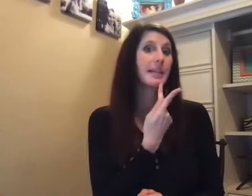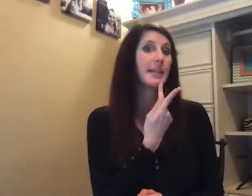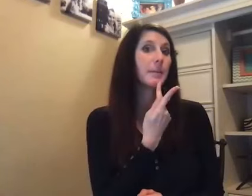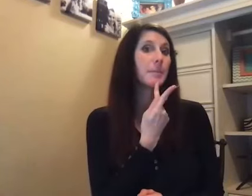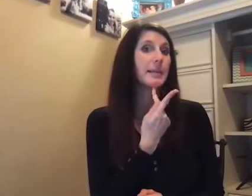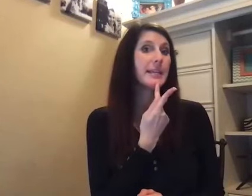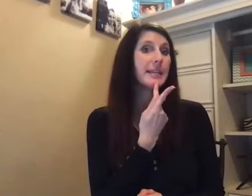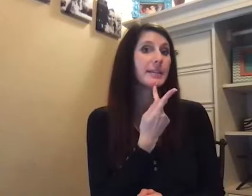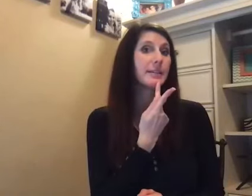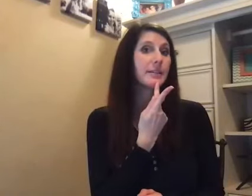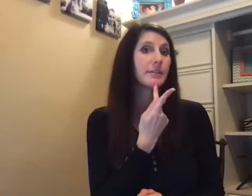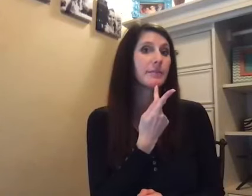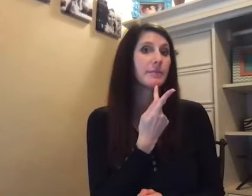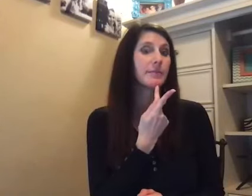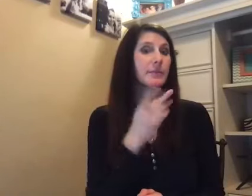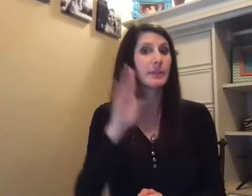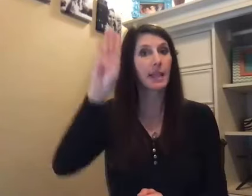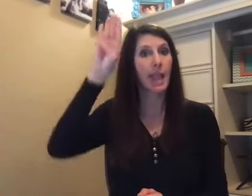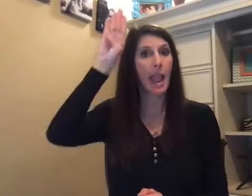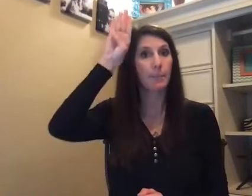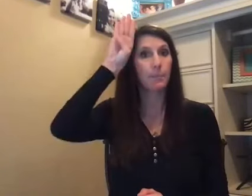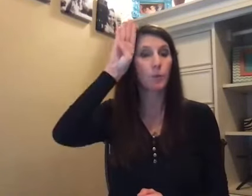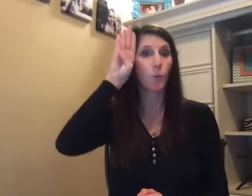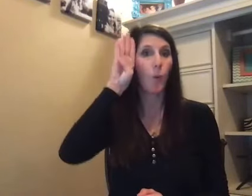Peek. A brown.